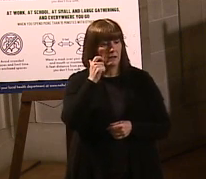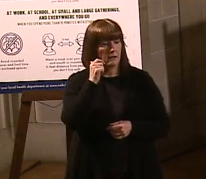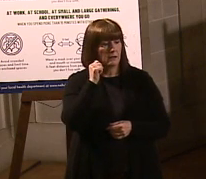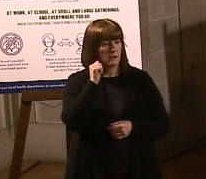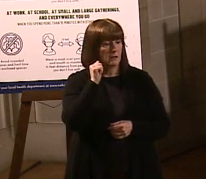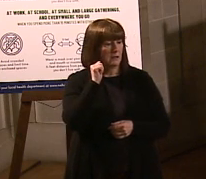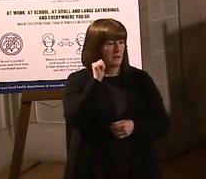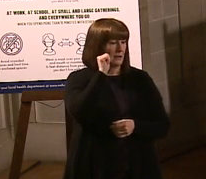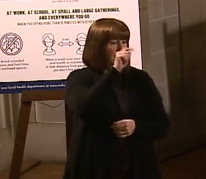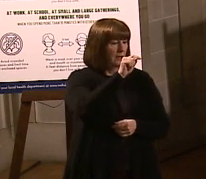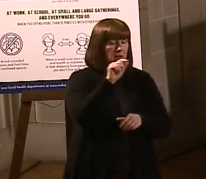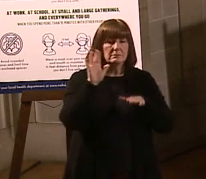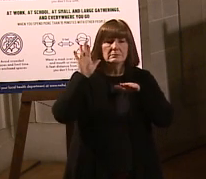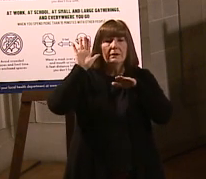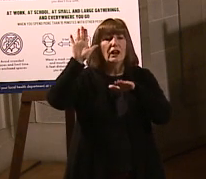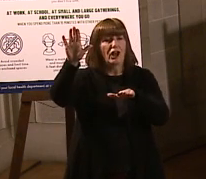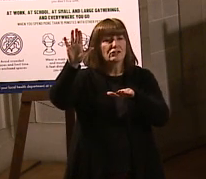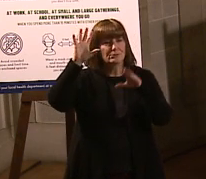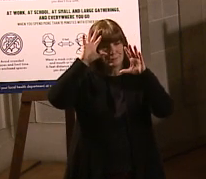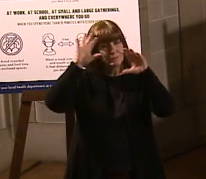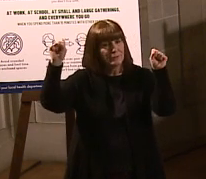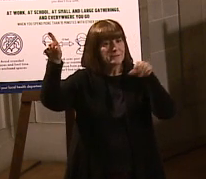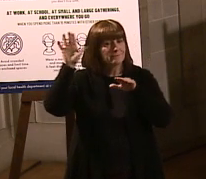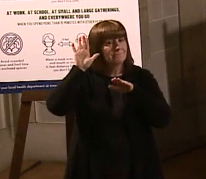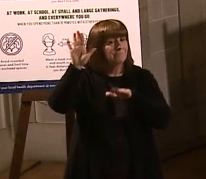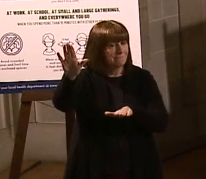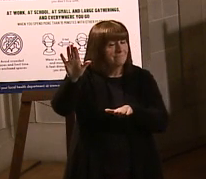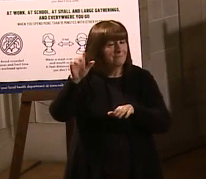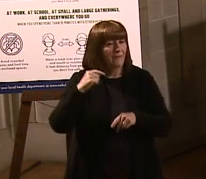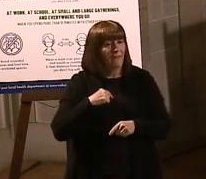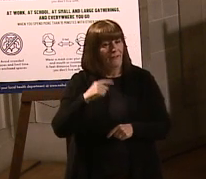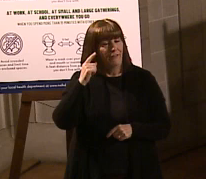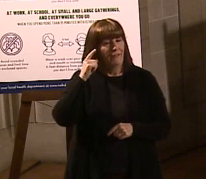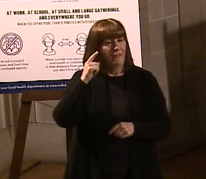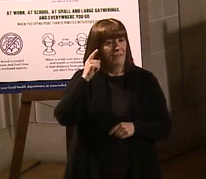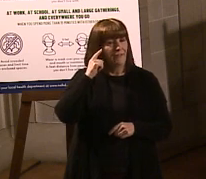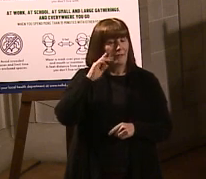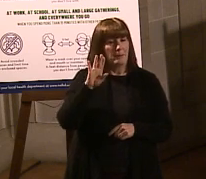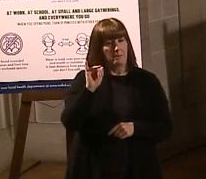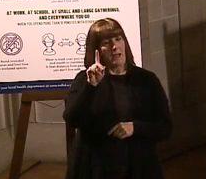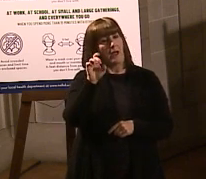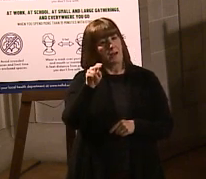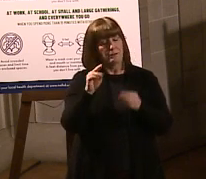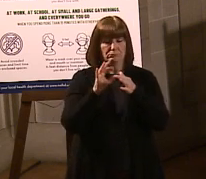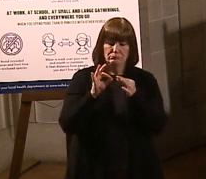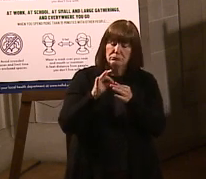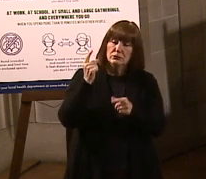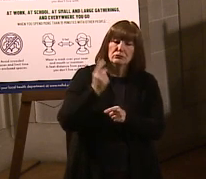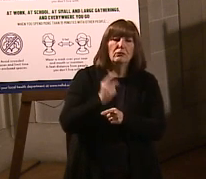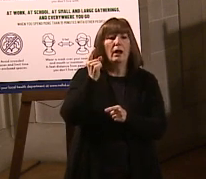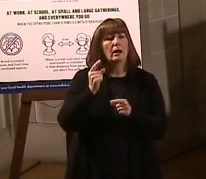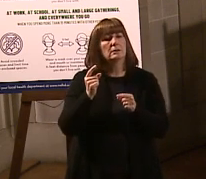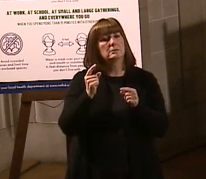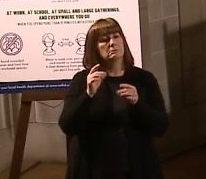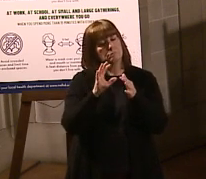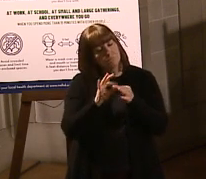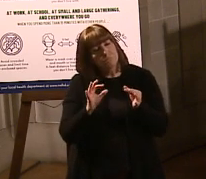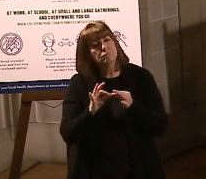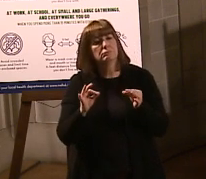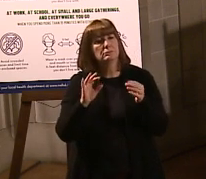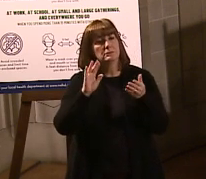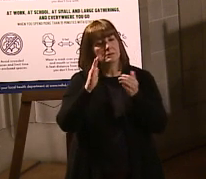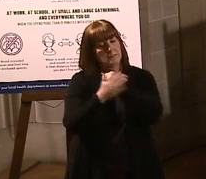inauguration this past week. I thought President Biden struck the right tone with regard to bringing the country together